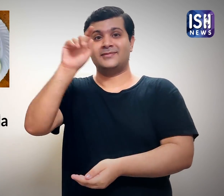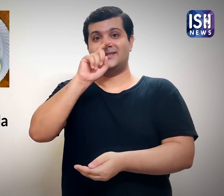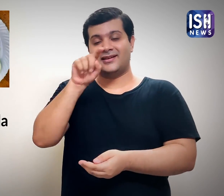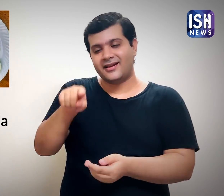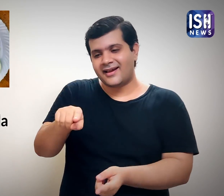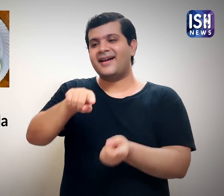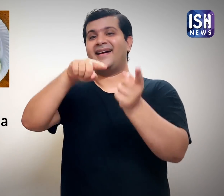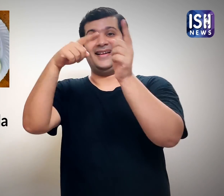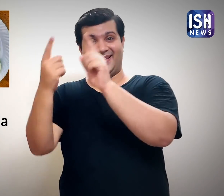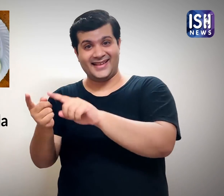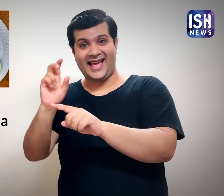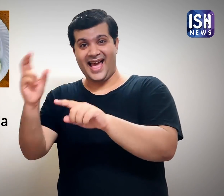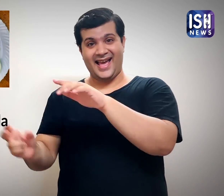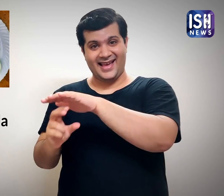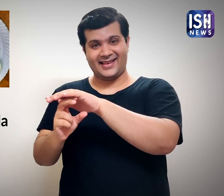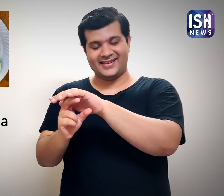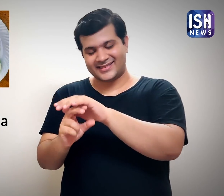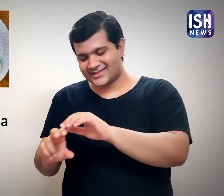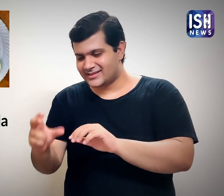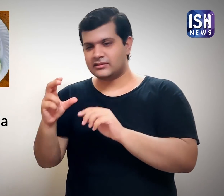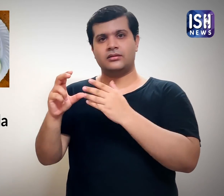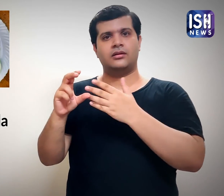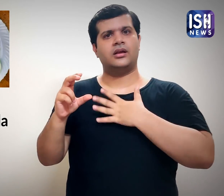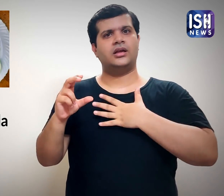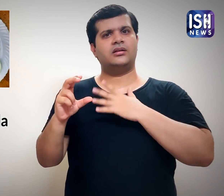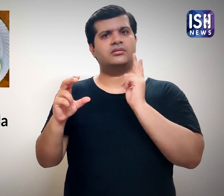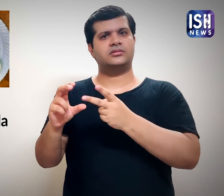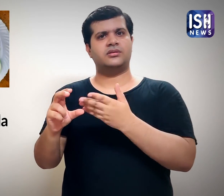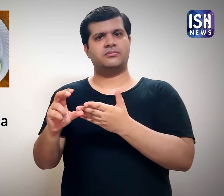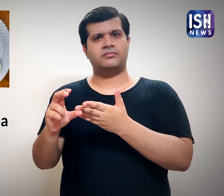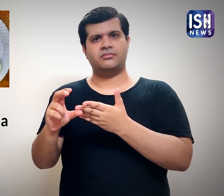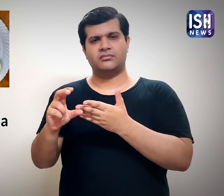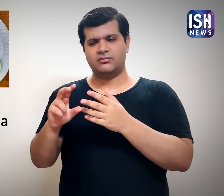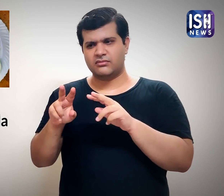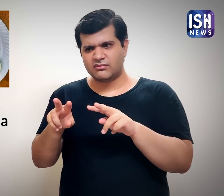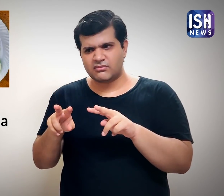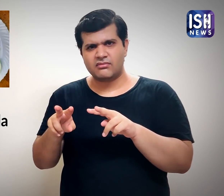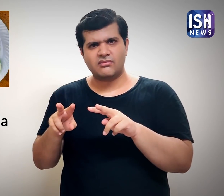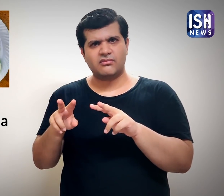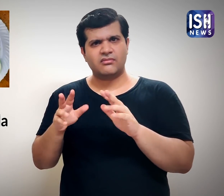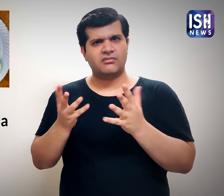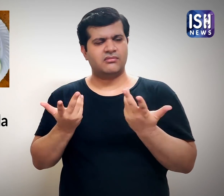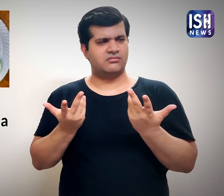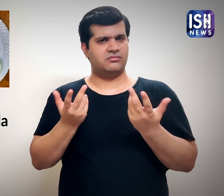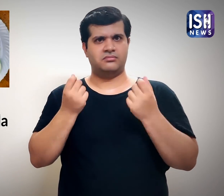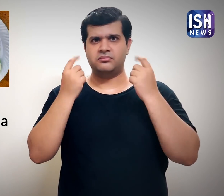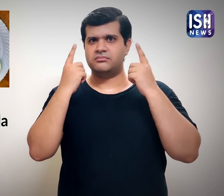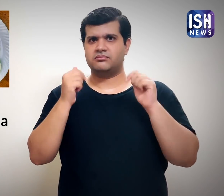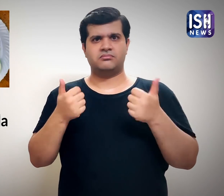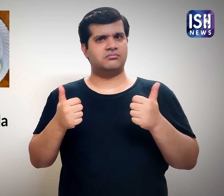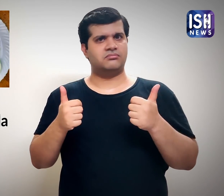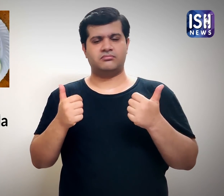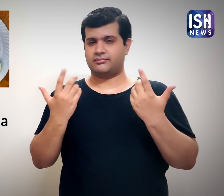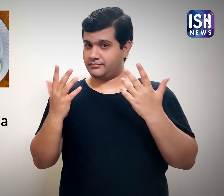The new hens also laid green yolk eggs. 5. He failed to understand what was happening.